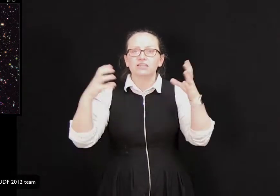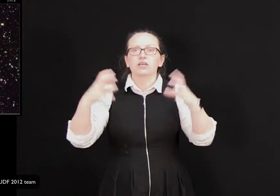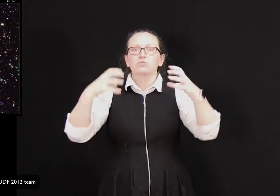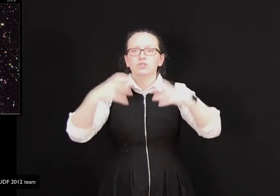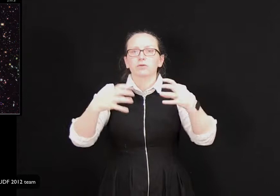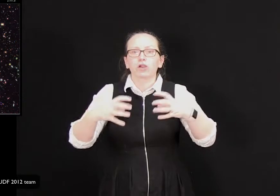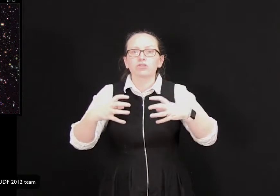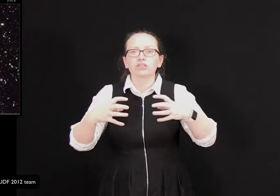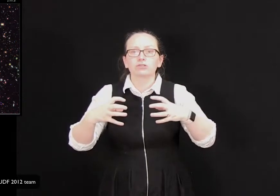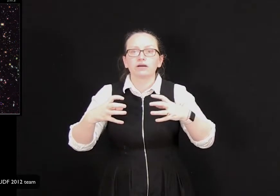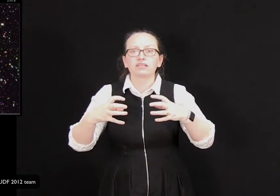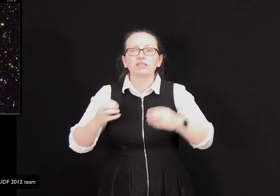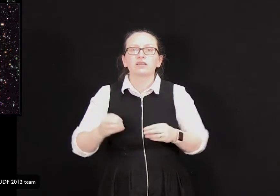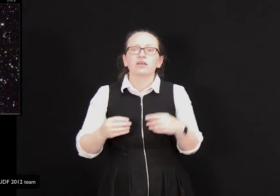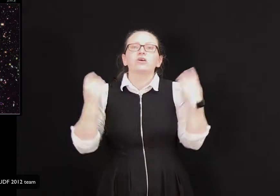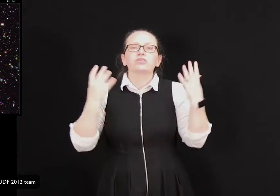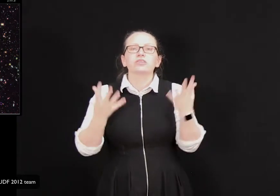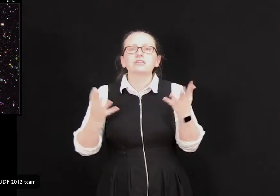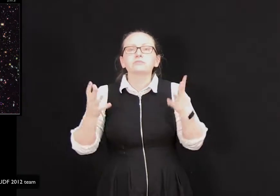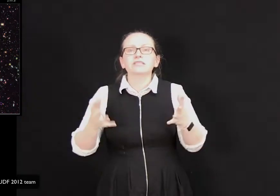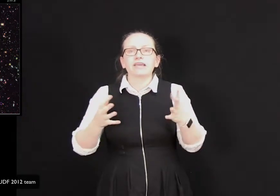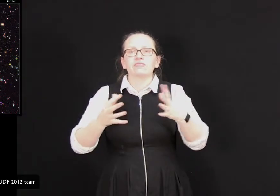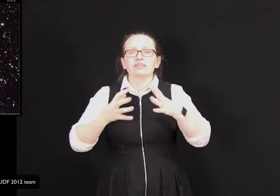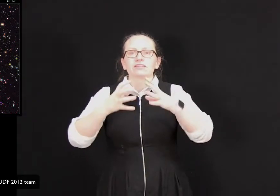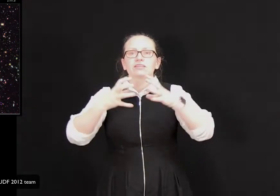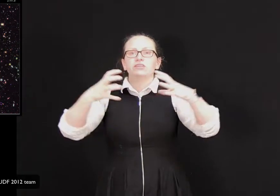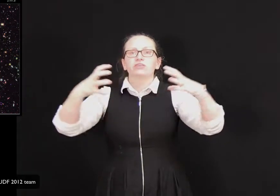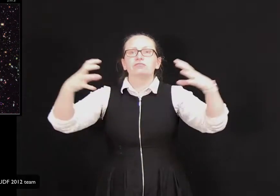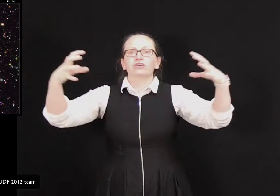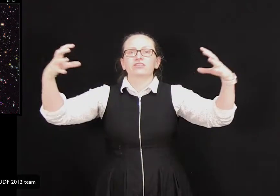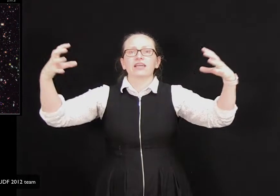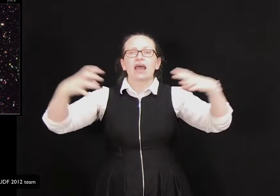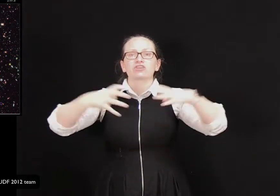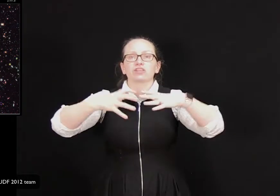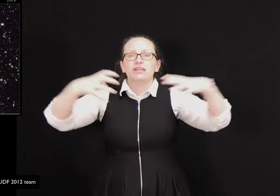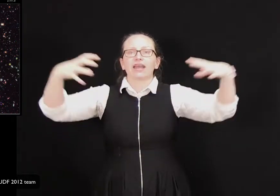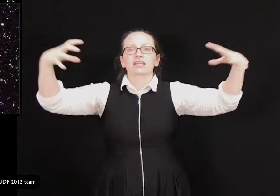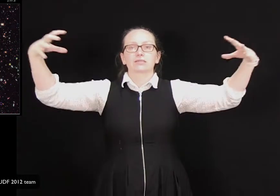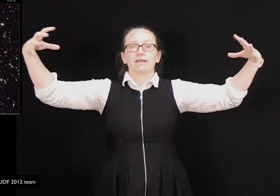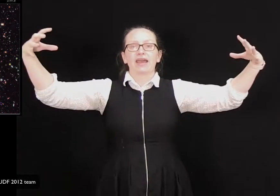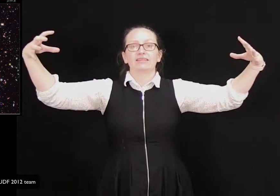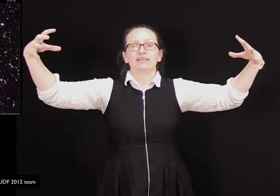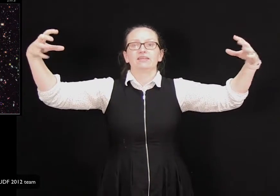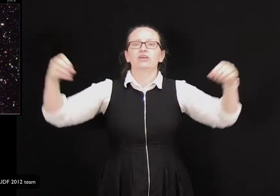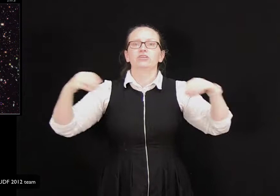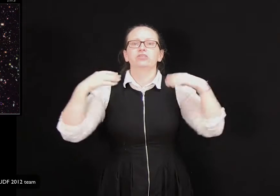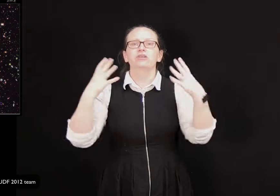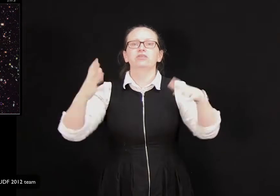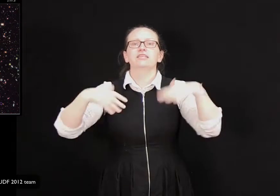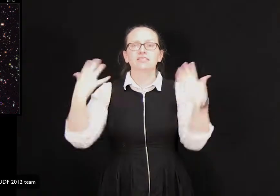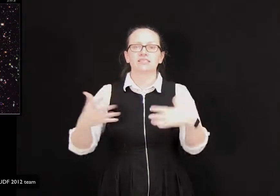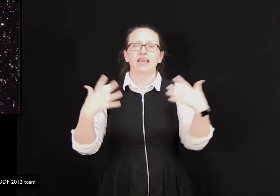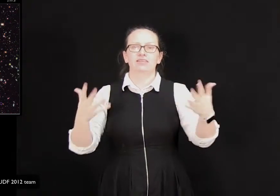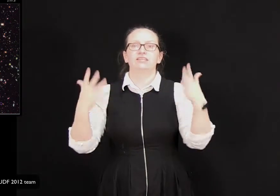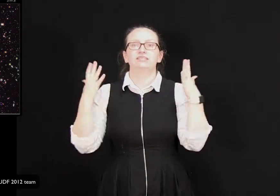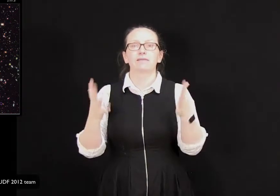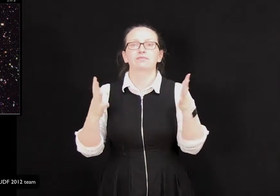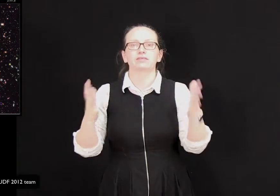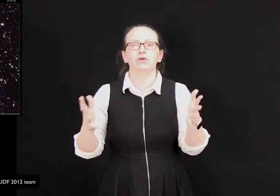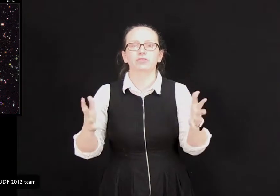which were closer to us. So this was evidence that the universe is actually expanding. So this is now the accepted model